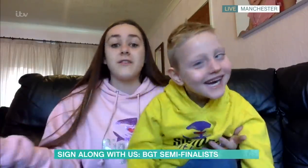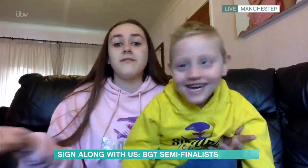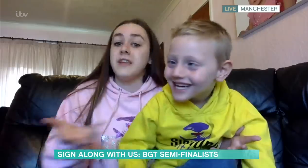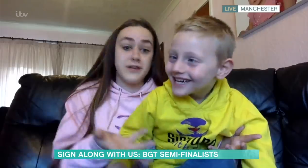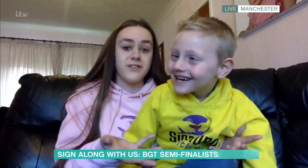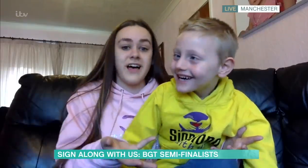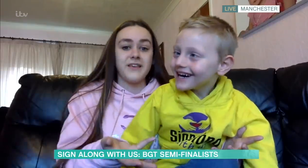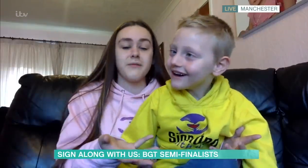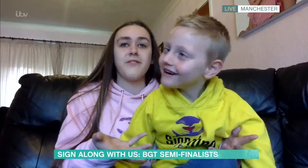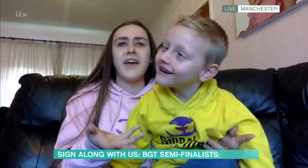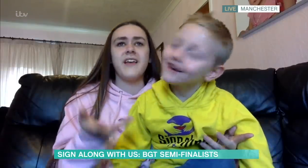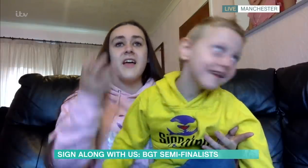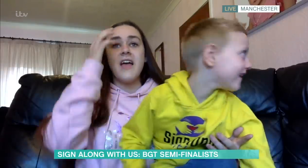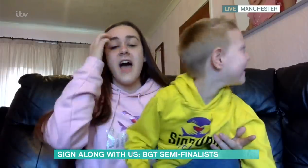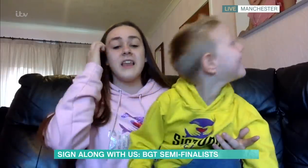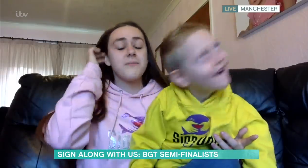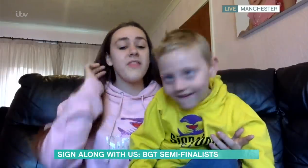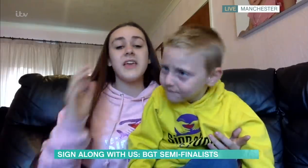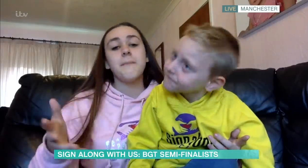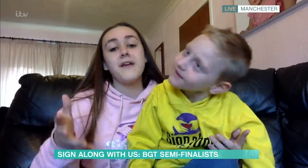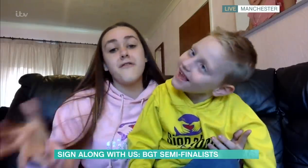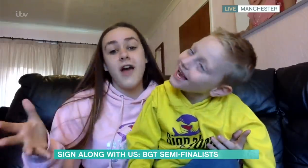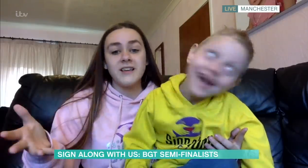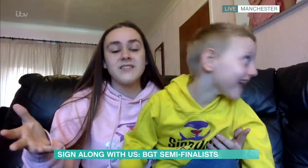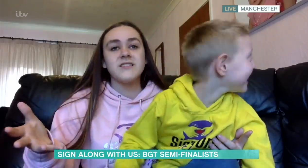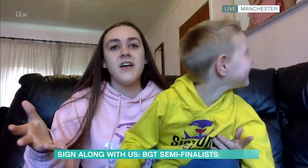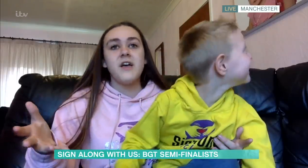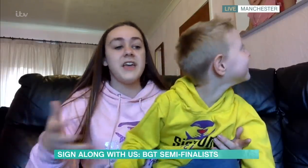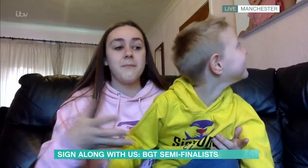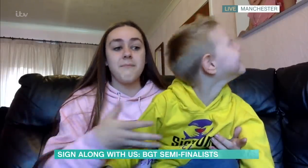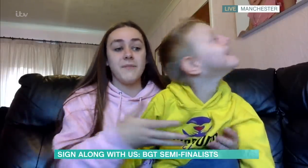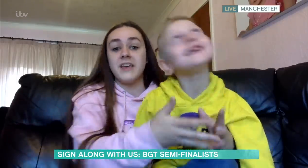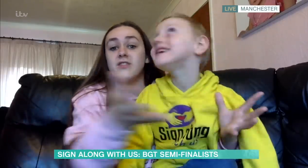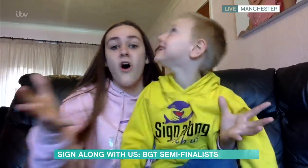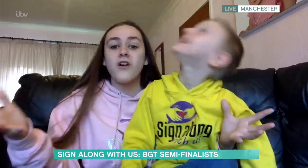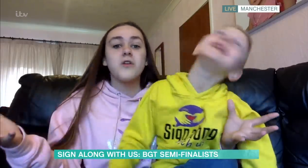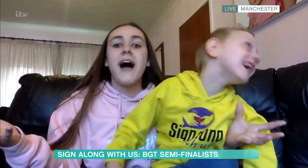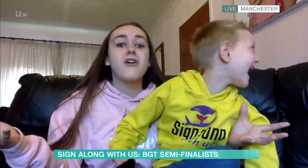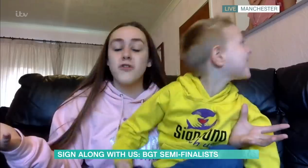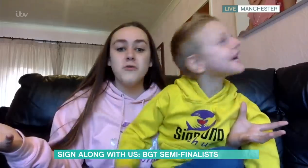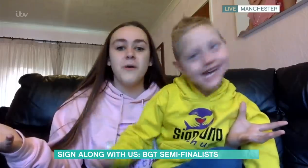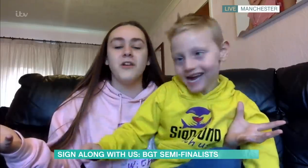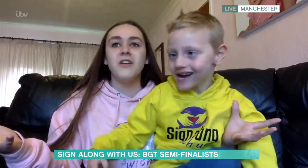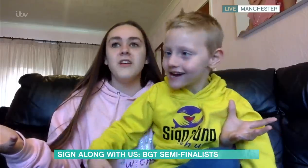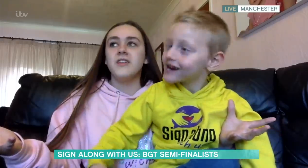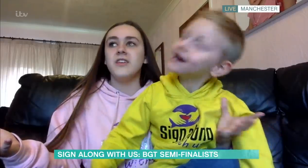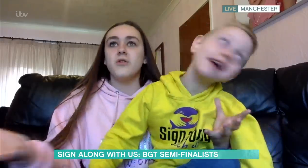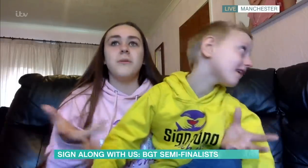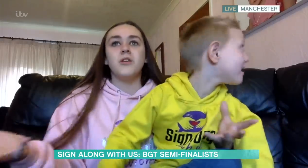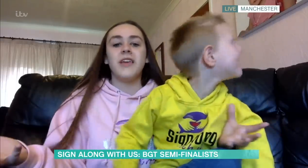something, if he does like something. And it's meant that he can make friends. He can talk to our group and, you know, communicate